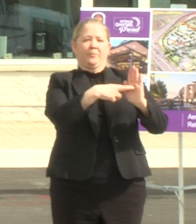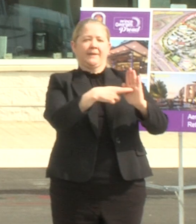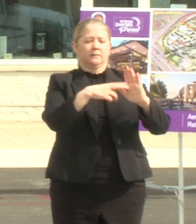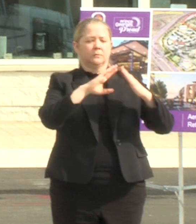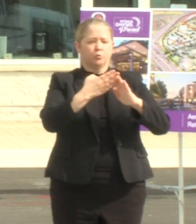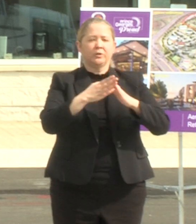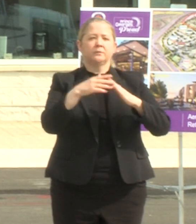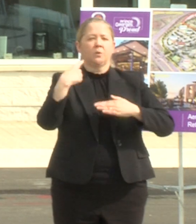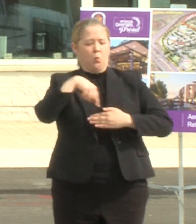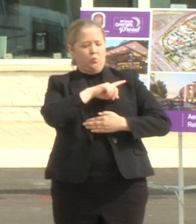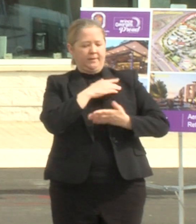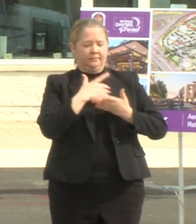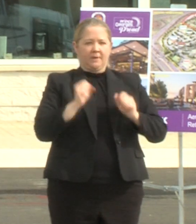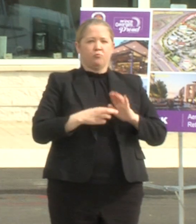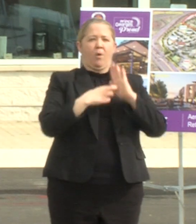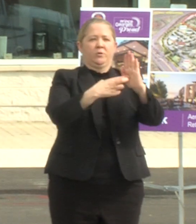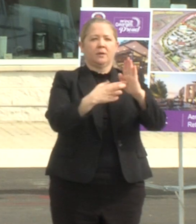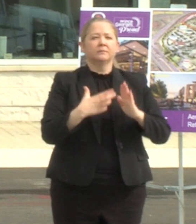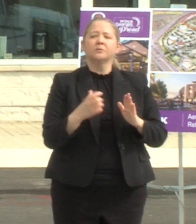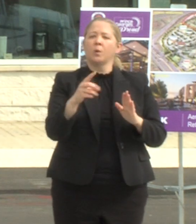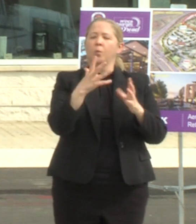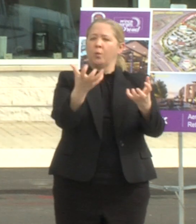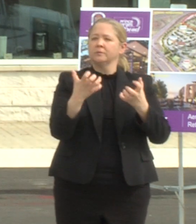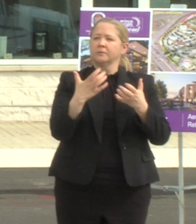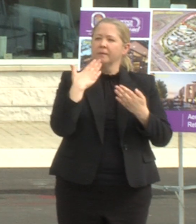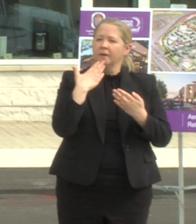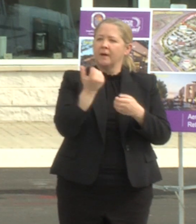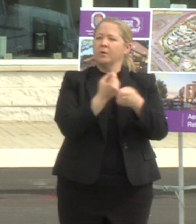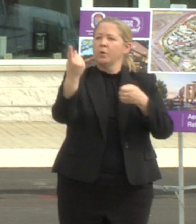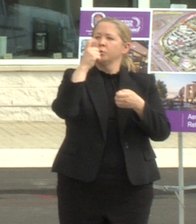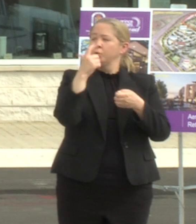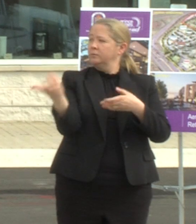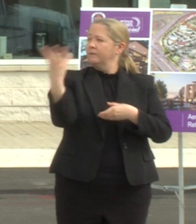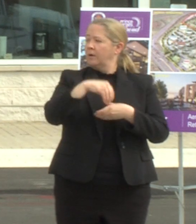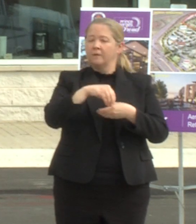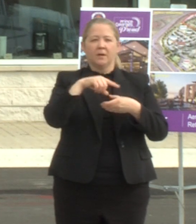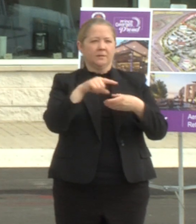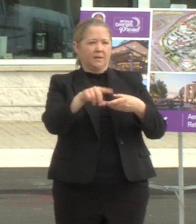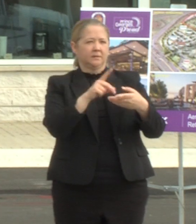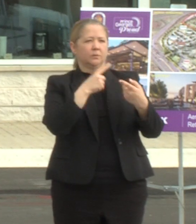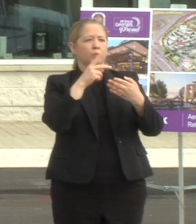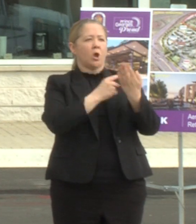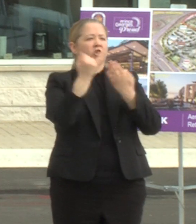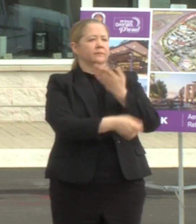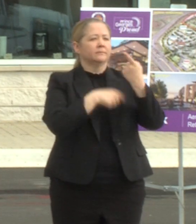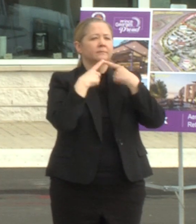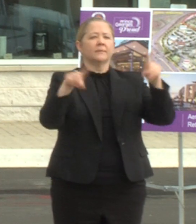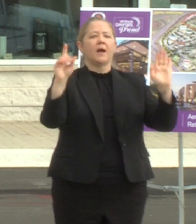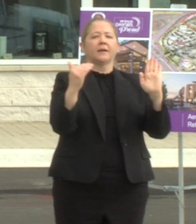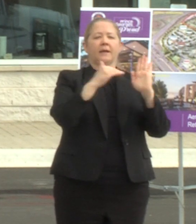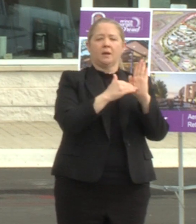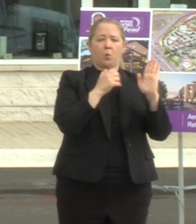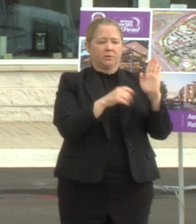in uh making this project uh a reality i want to thank the leadership again from the county